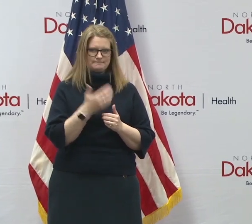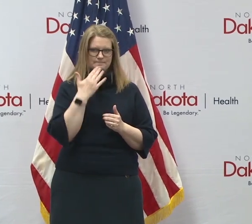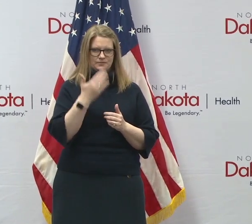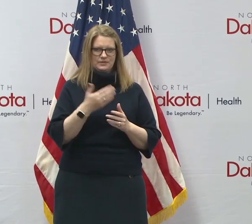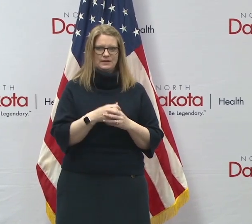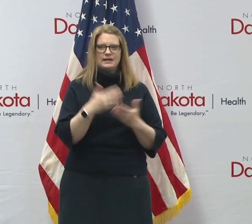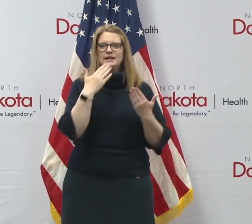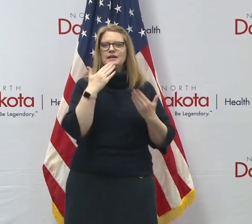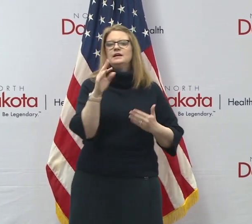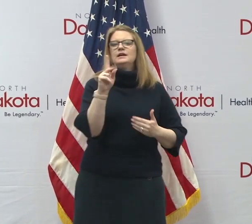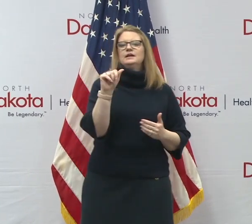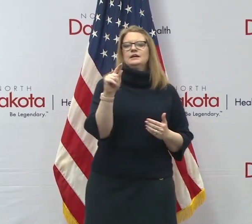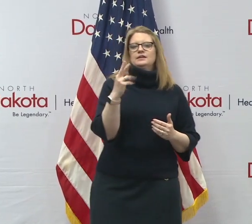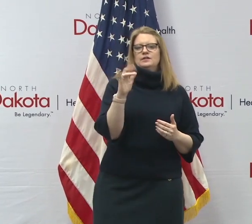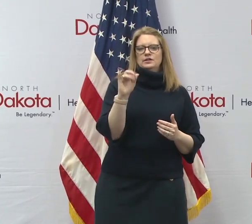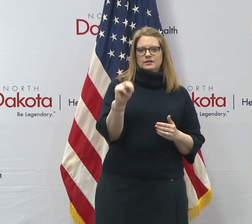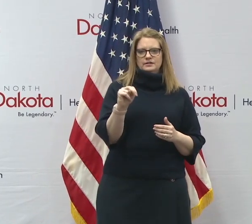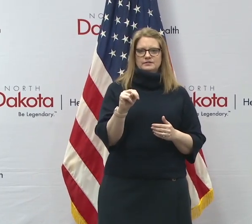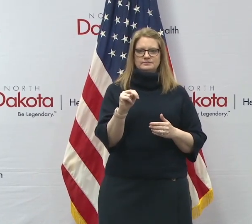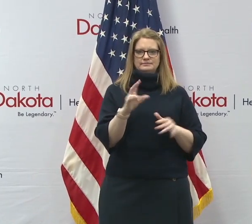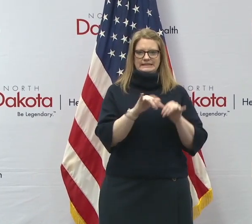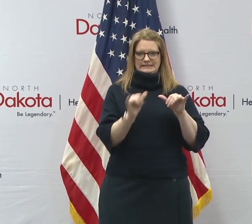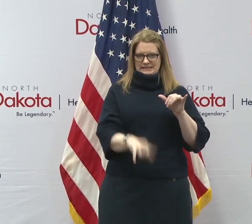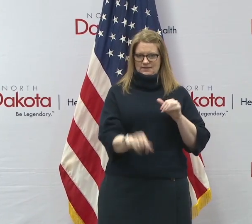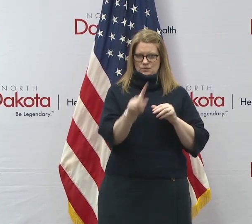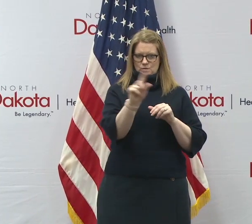Thanks, Catherine. Stick around for, questions.